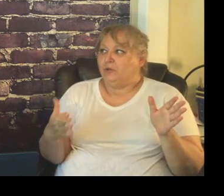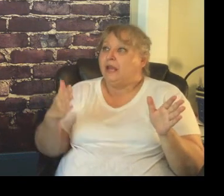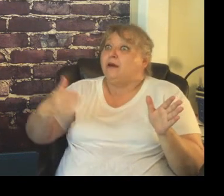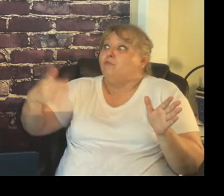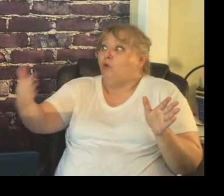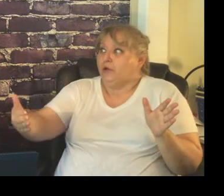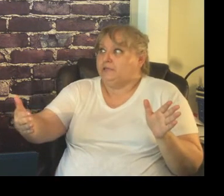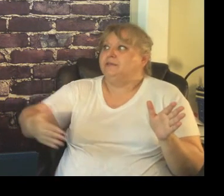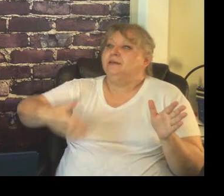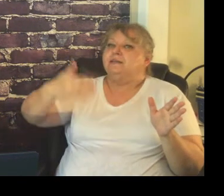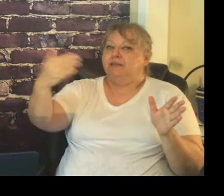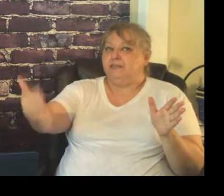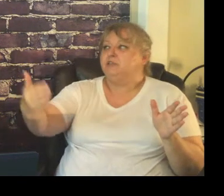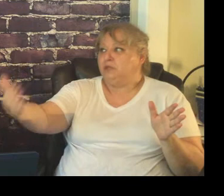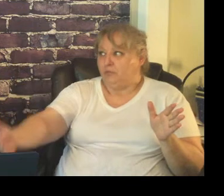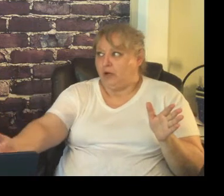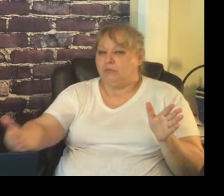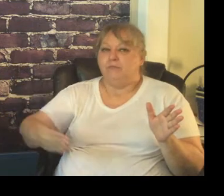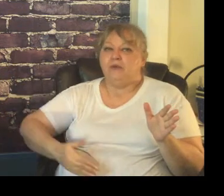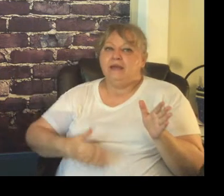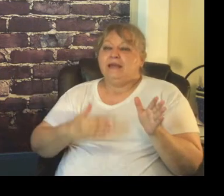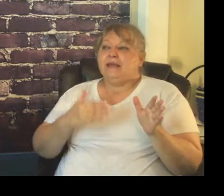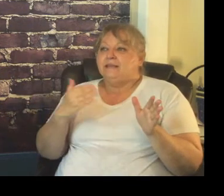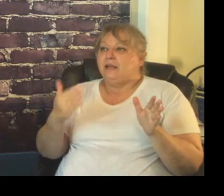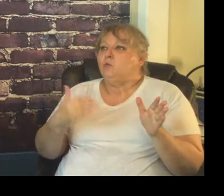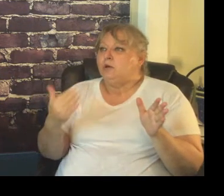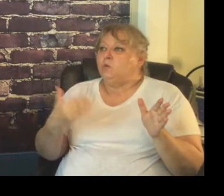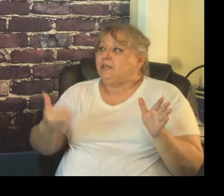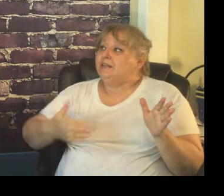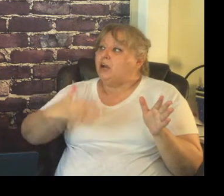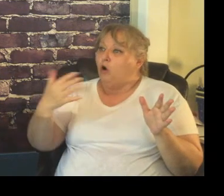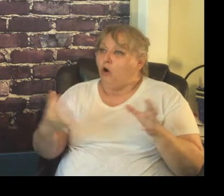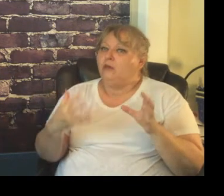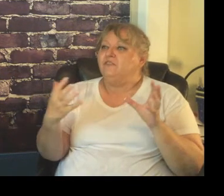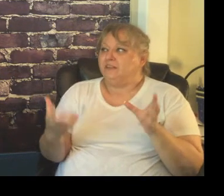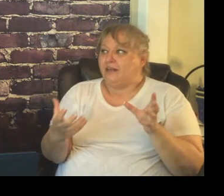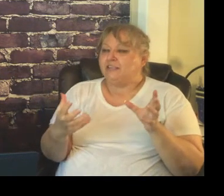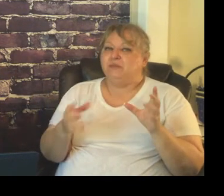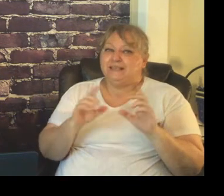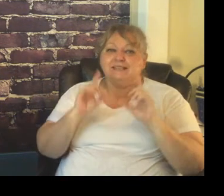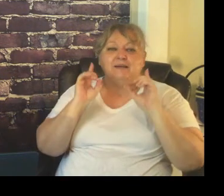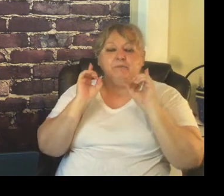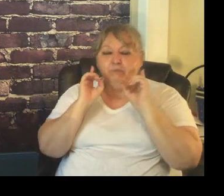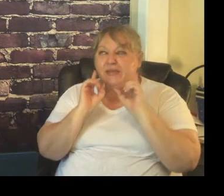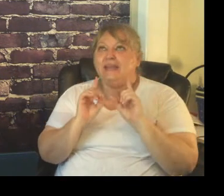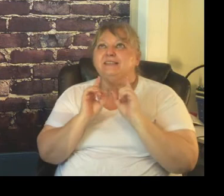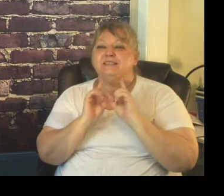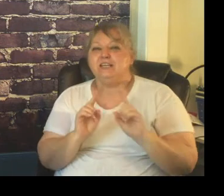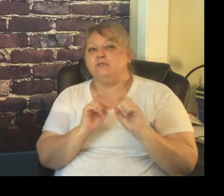can avoid the discipline problem and then work with the whole of the class because the big secret